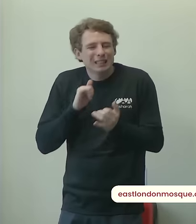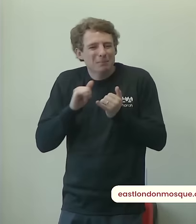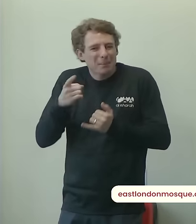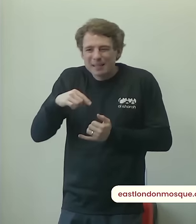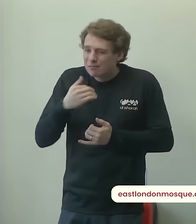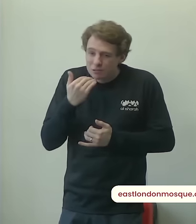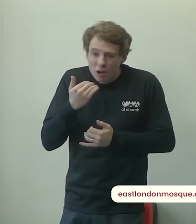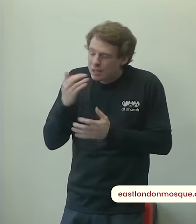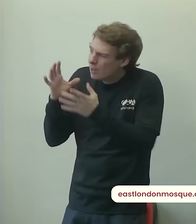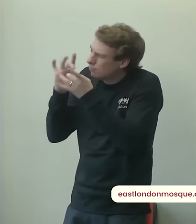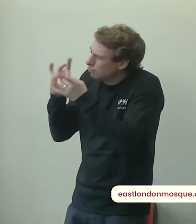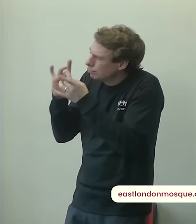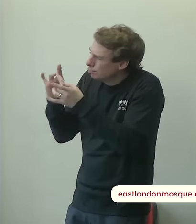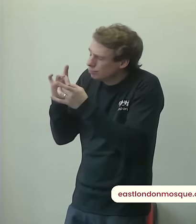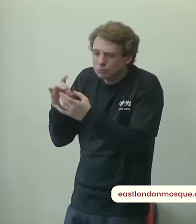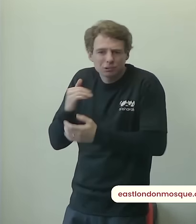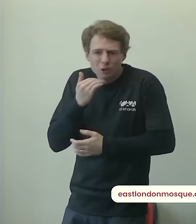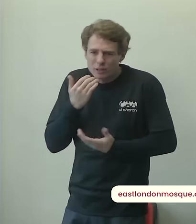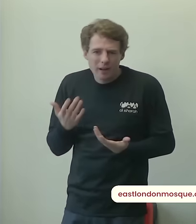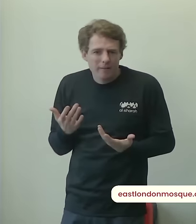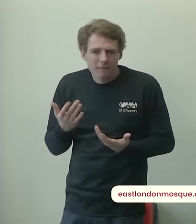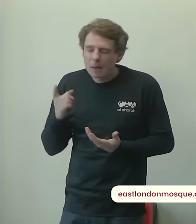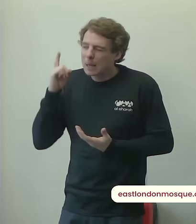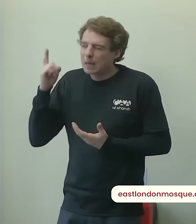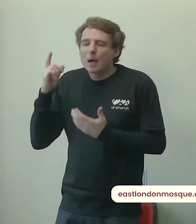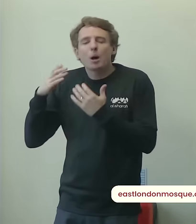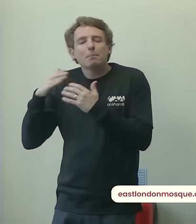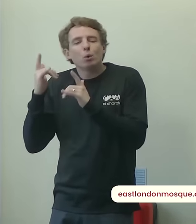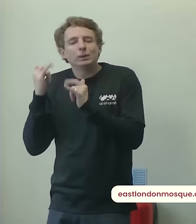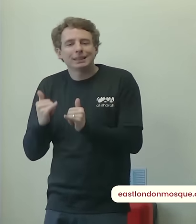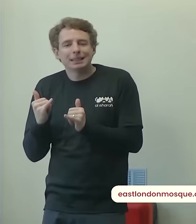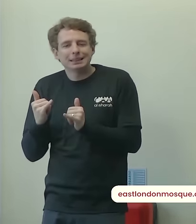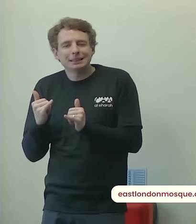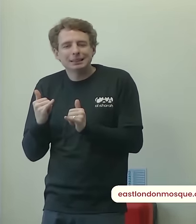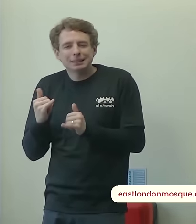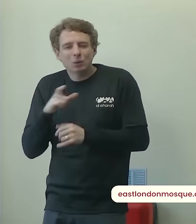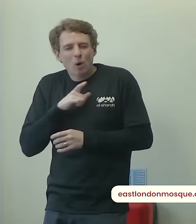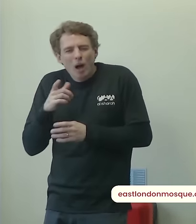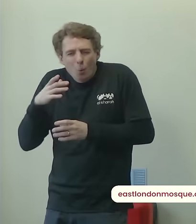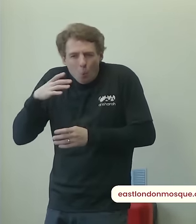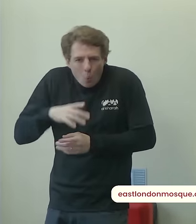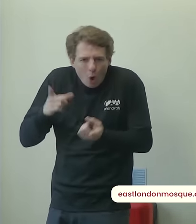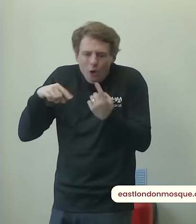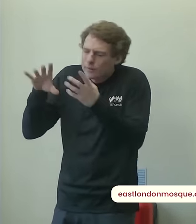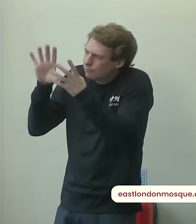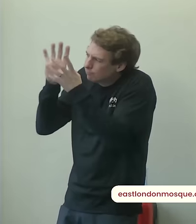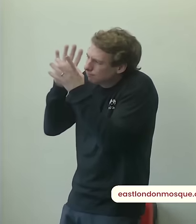now that i put this difficulty in your life you'd better come close to me a sign of my love is for me to put